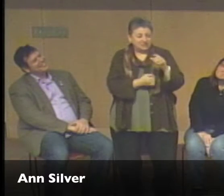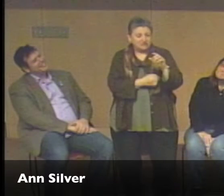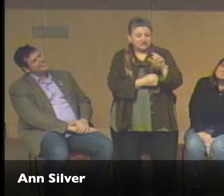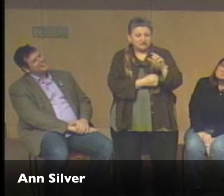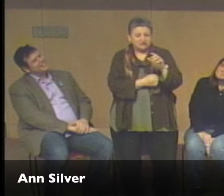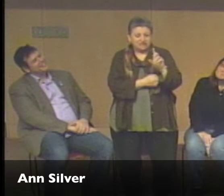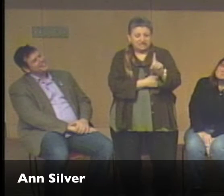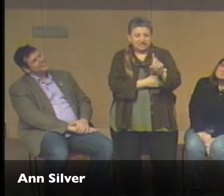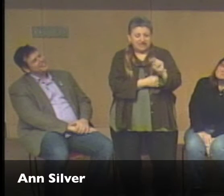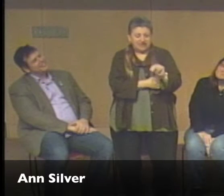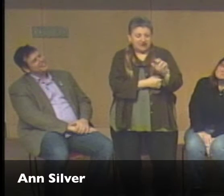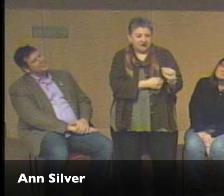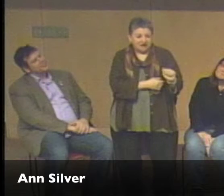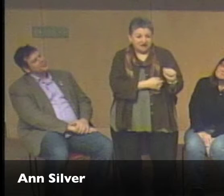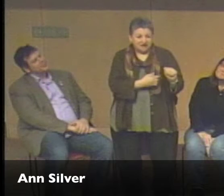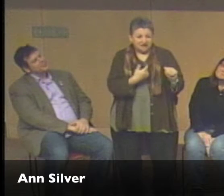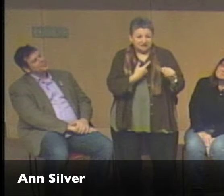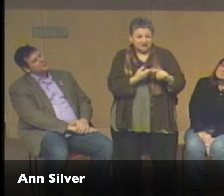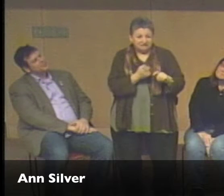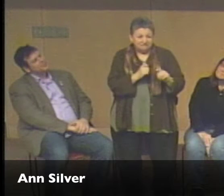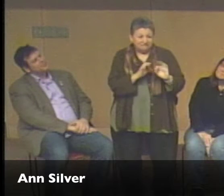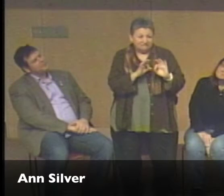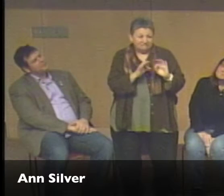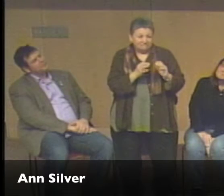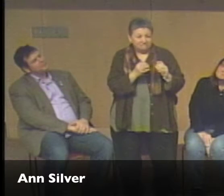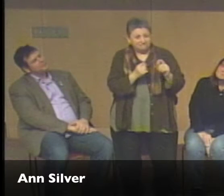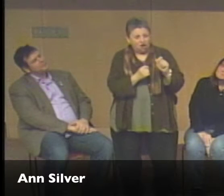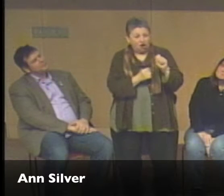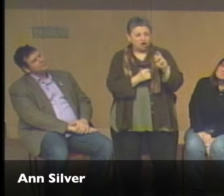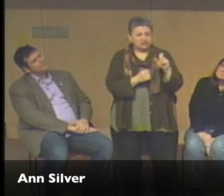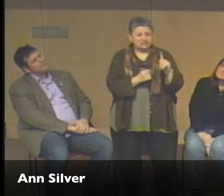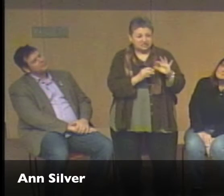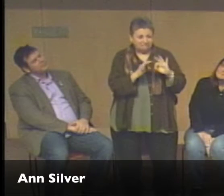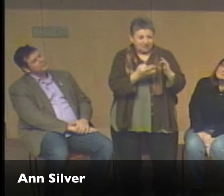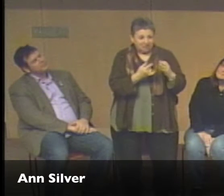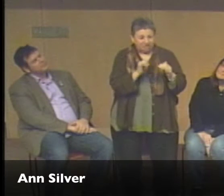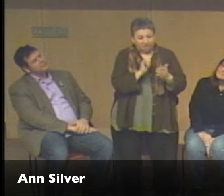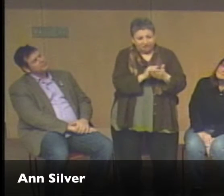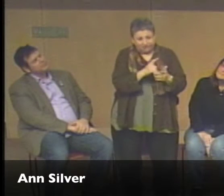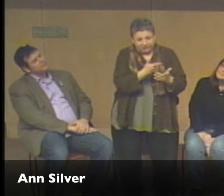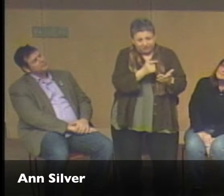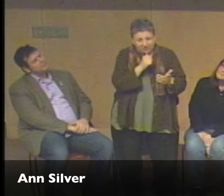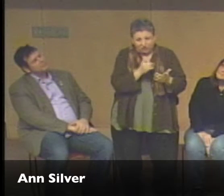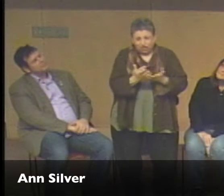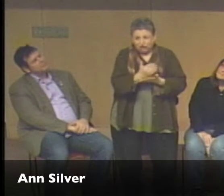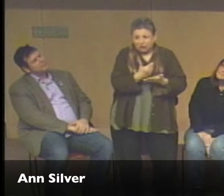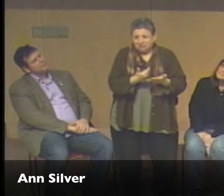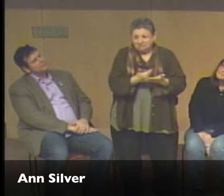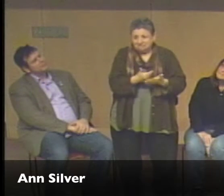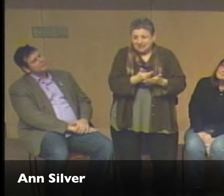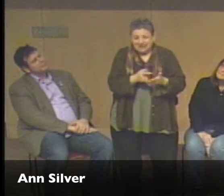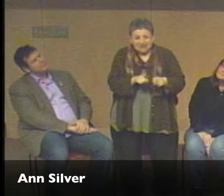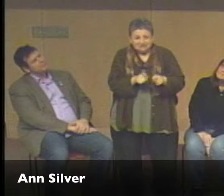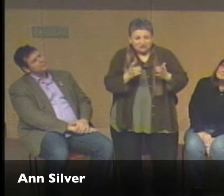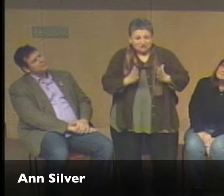So basically, in my family, DNA, you might say. It's in our genes. Art's just come down through all of us. And